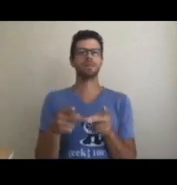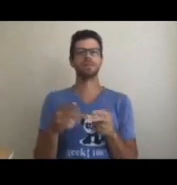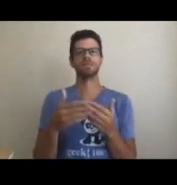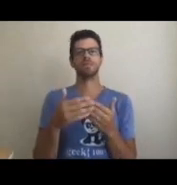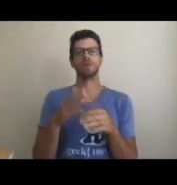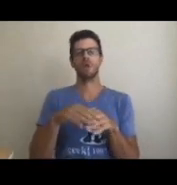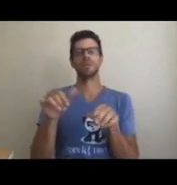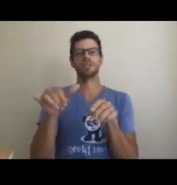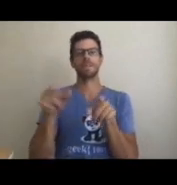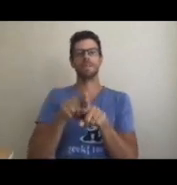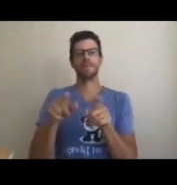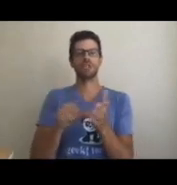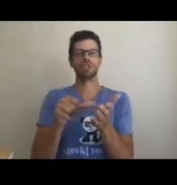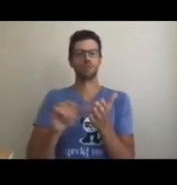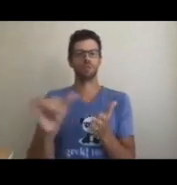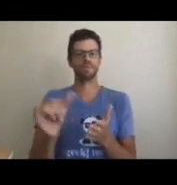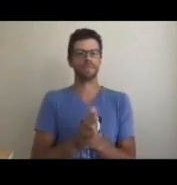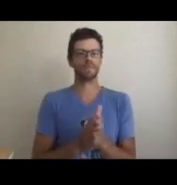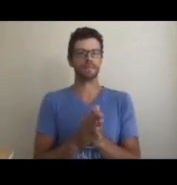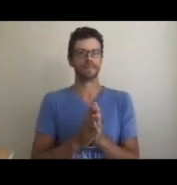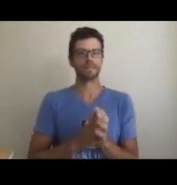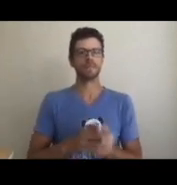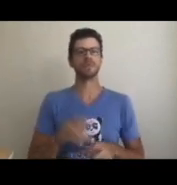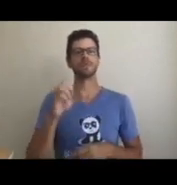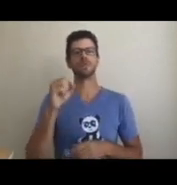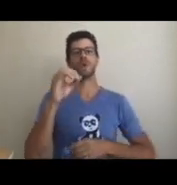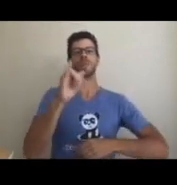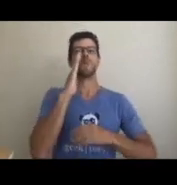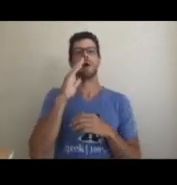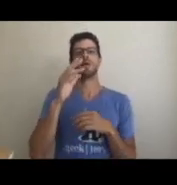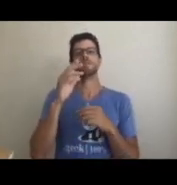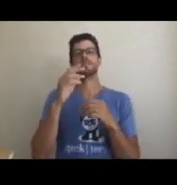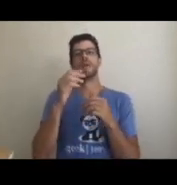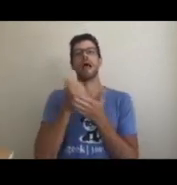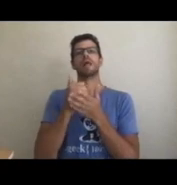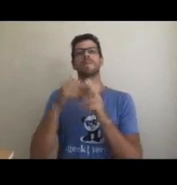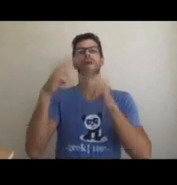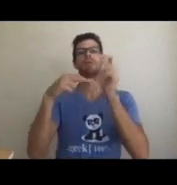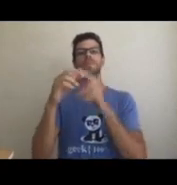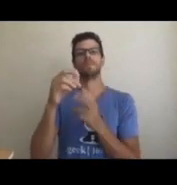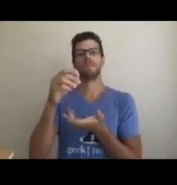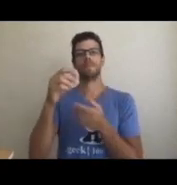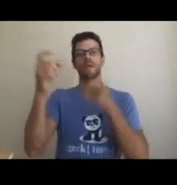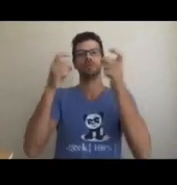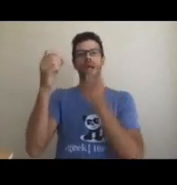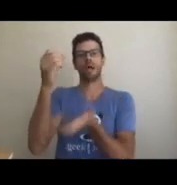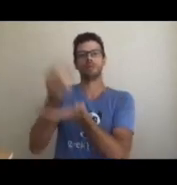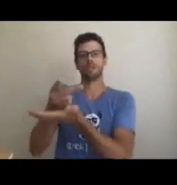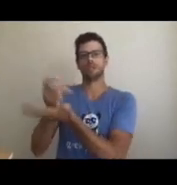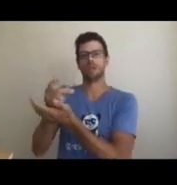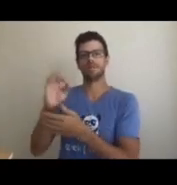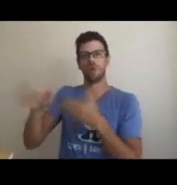extend deadlines, and cause miscommunication. It is just better to have everyone on the same page.